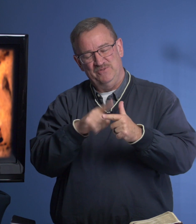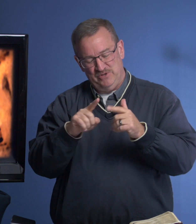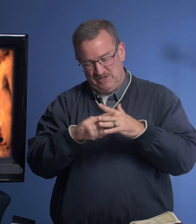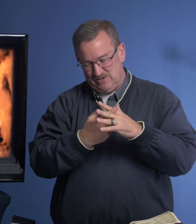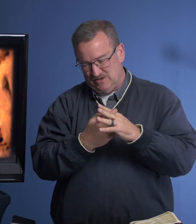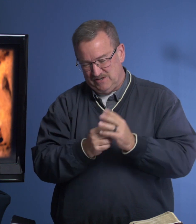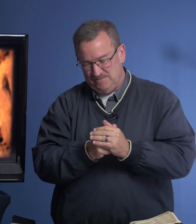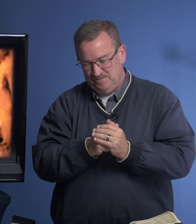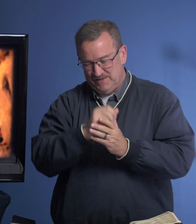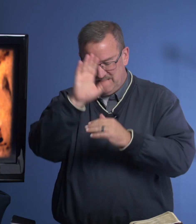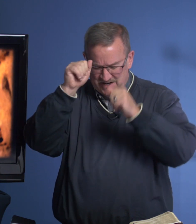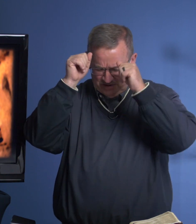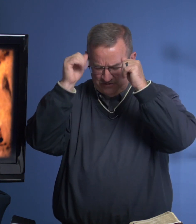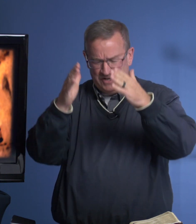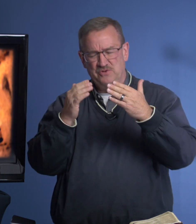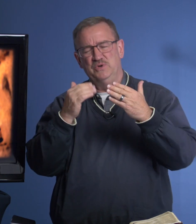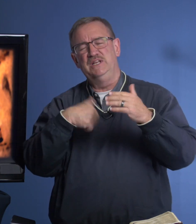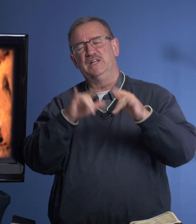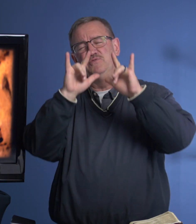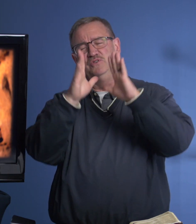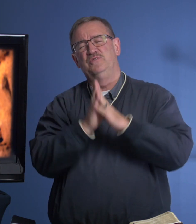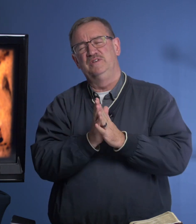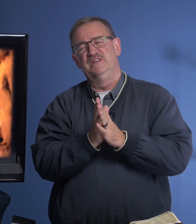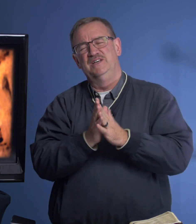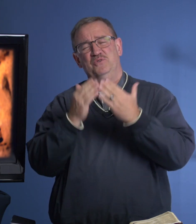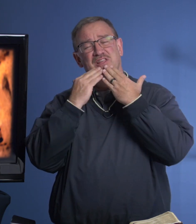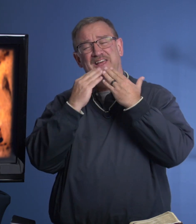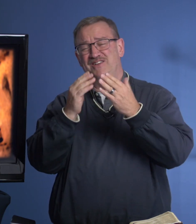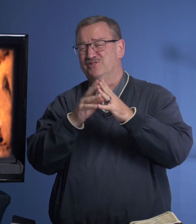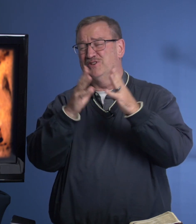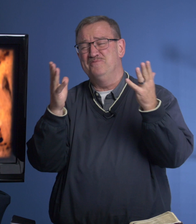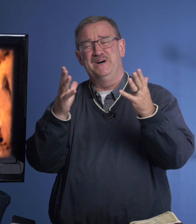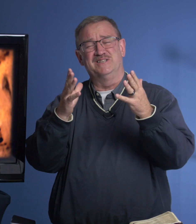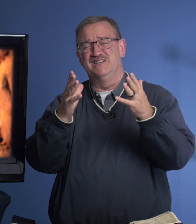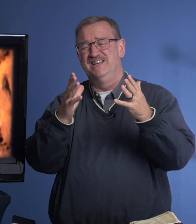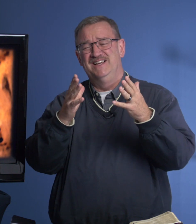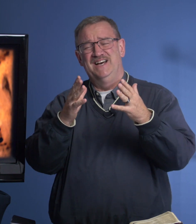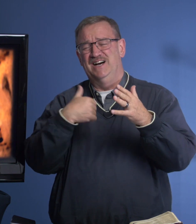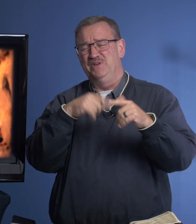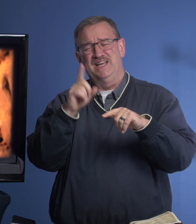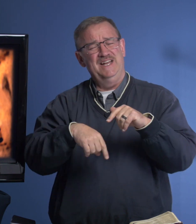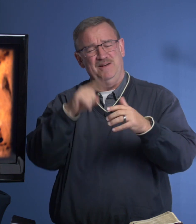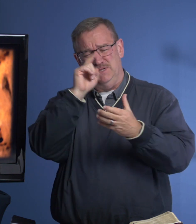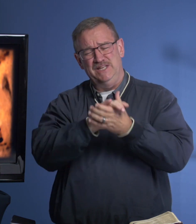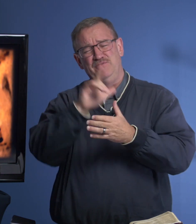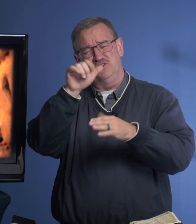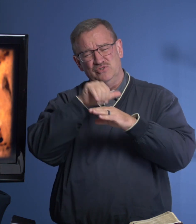then we'll get started. Our Heavenly Father, we love you. We thank you so much. We cannot believe that you